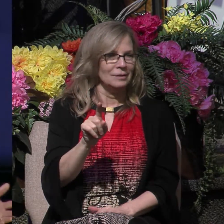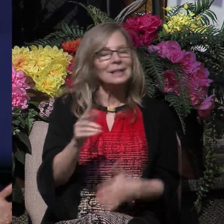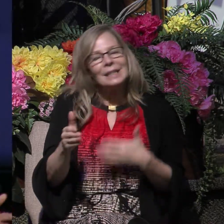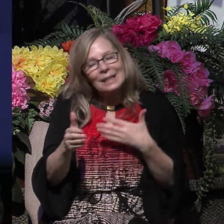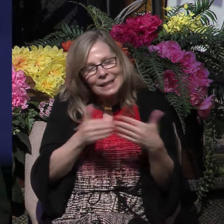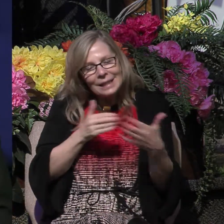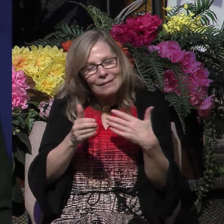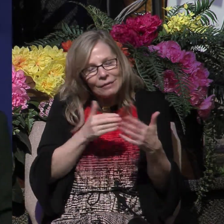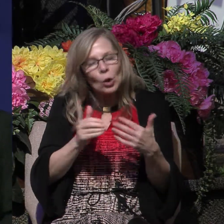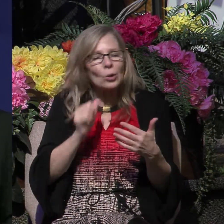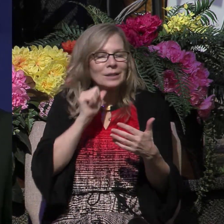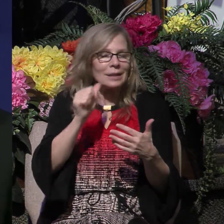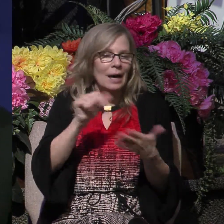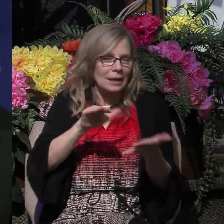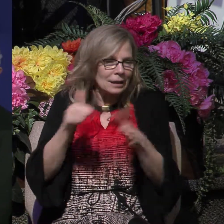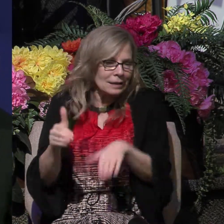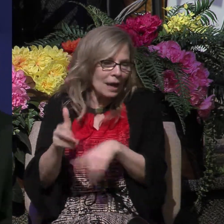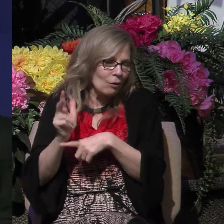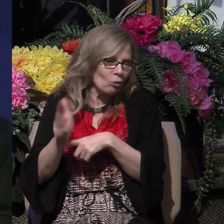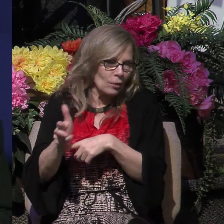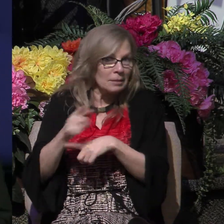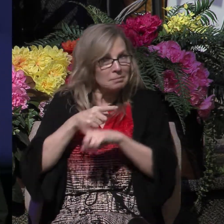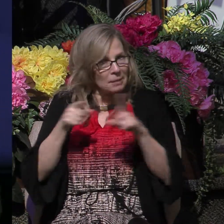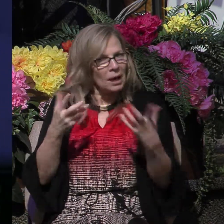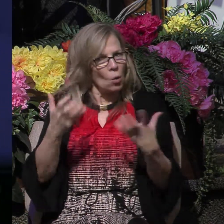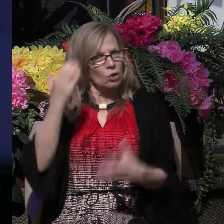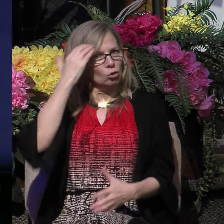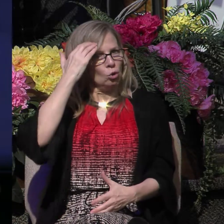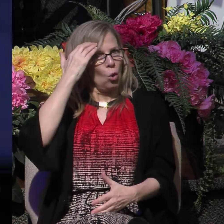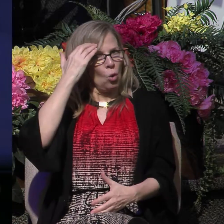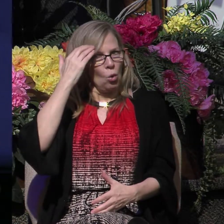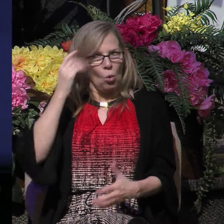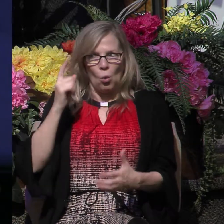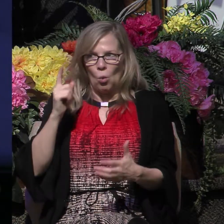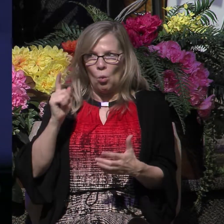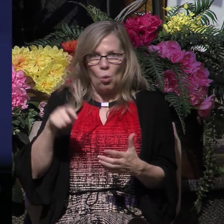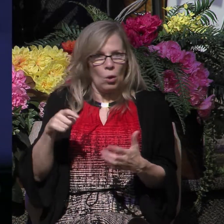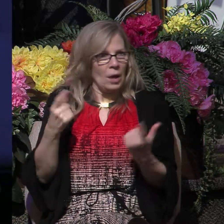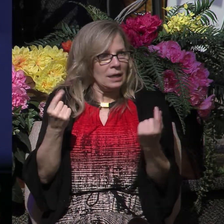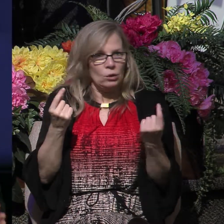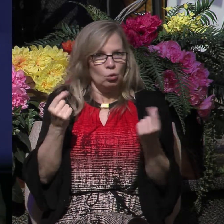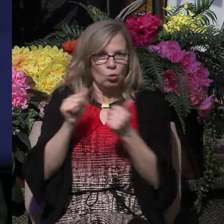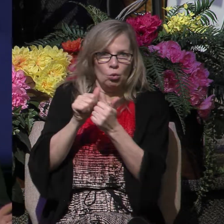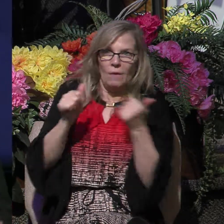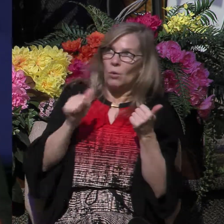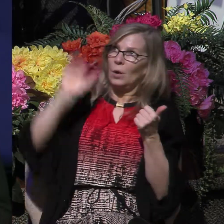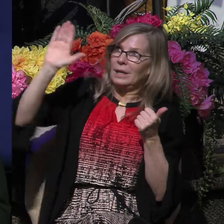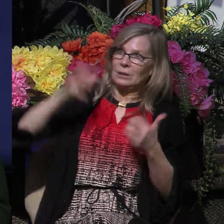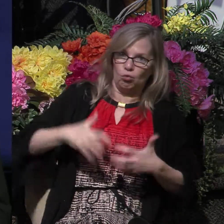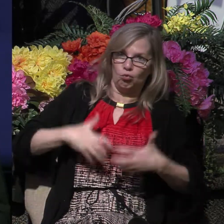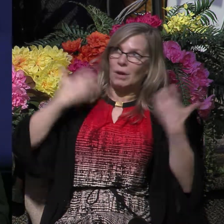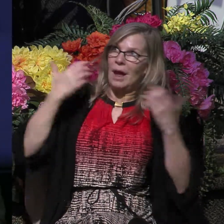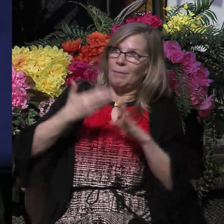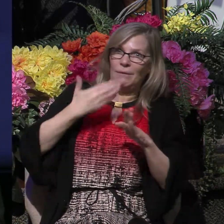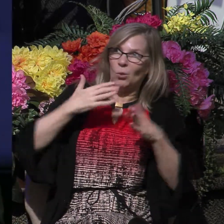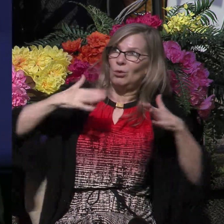verge of dying in three minutes, he does want to know what he needs to do to be saved from the wrath of God before it's too late for him,